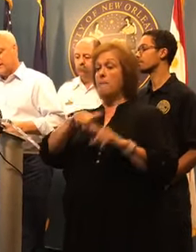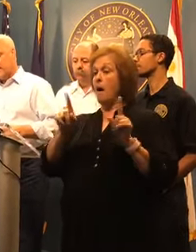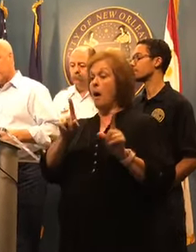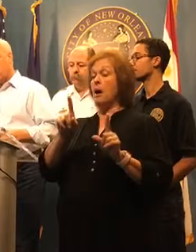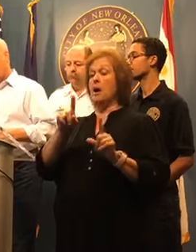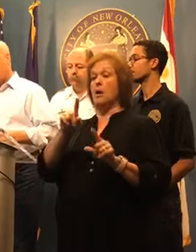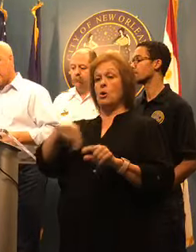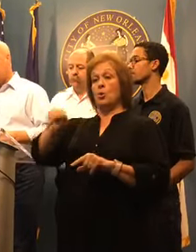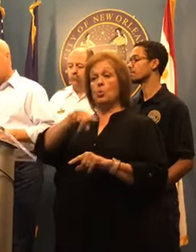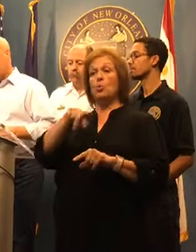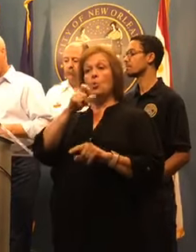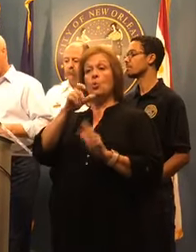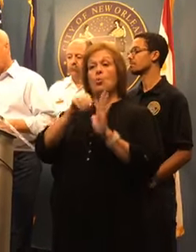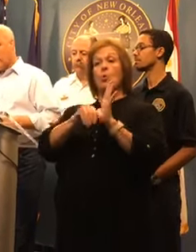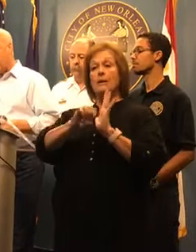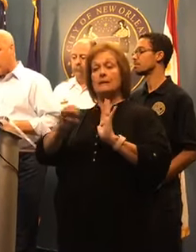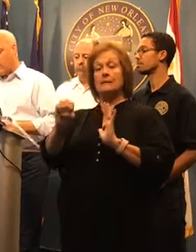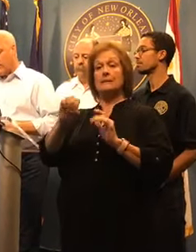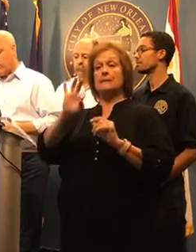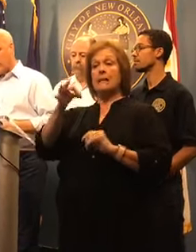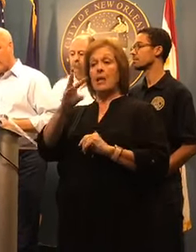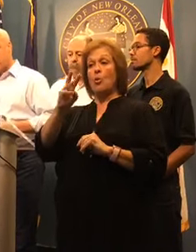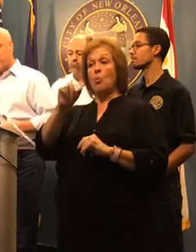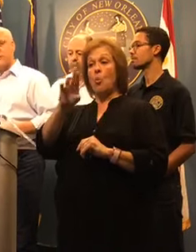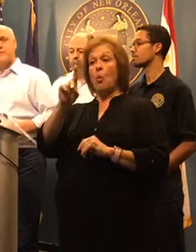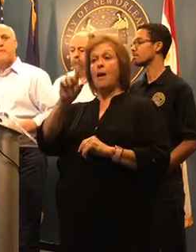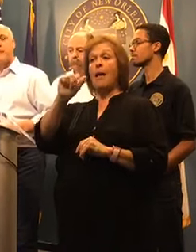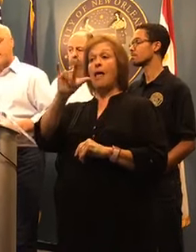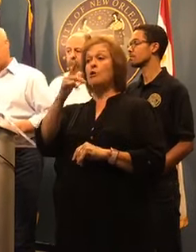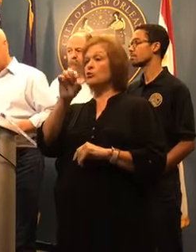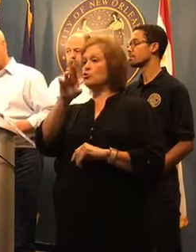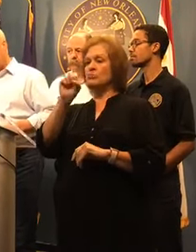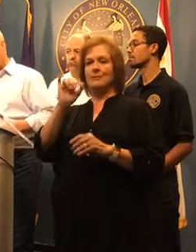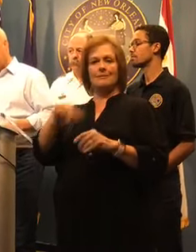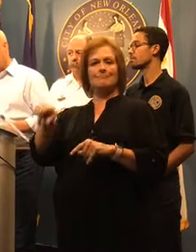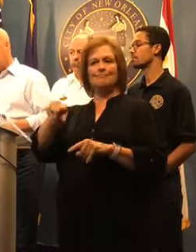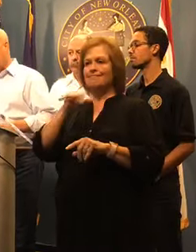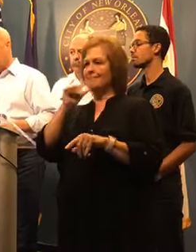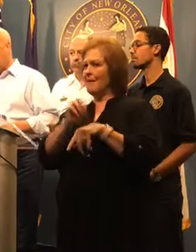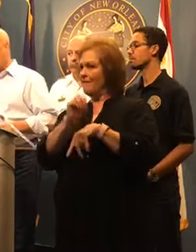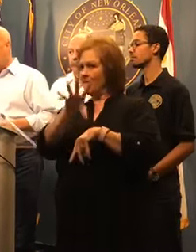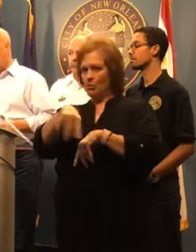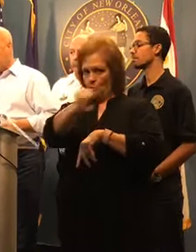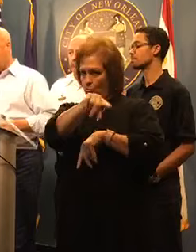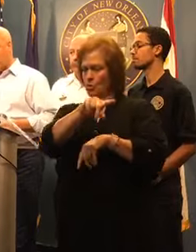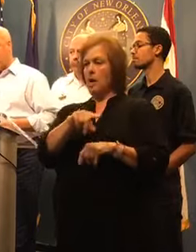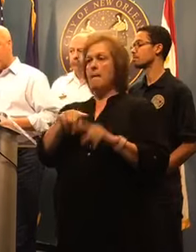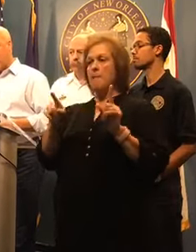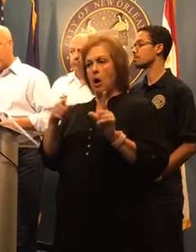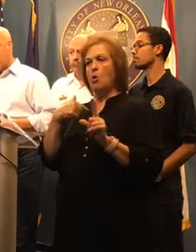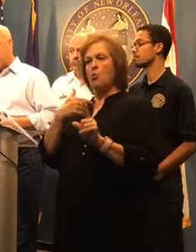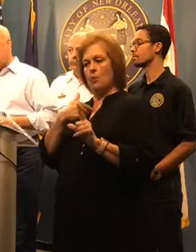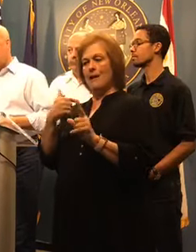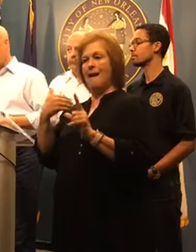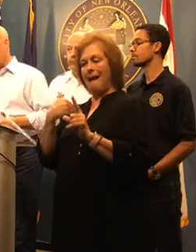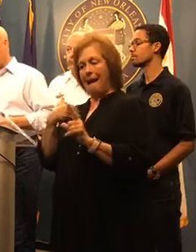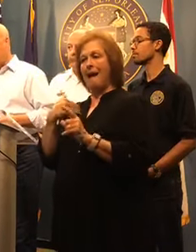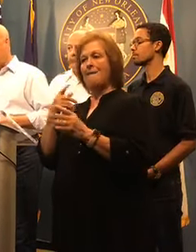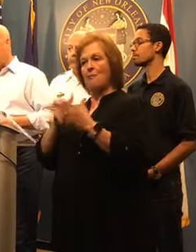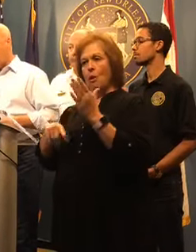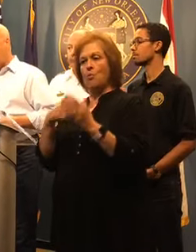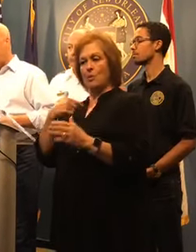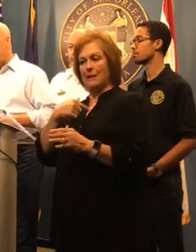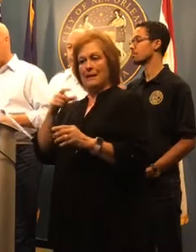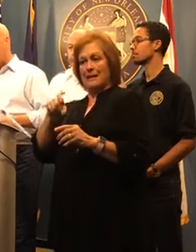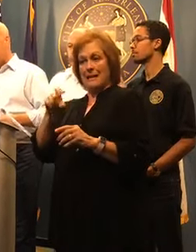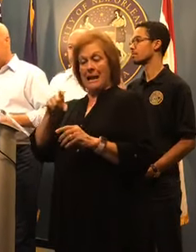New Orleans East, Lower Ninth Ward, or Algiers. Again, this means we believe we have what we need in the event of a typical rainfall,